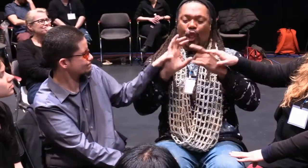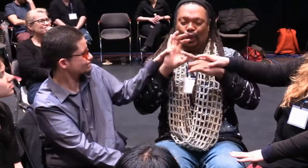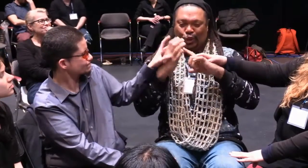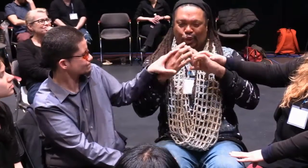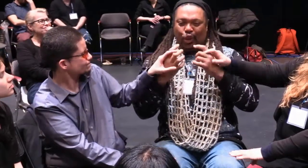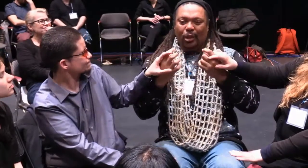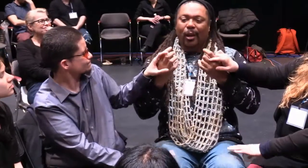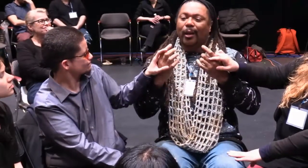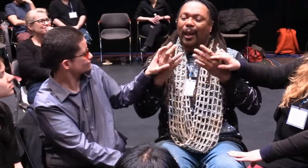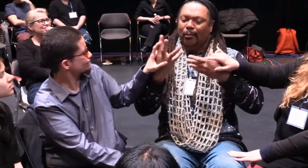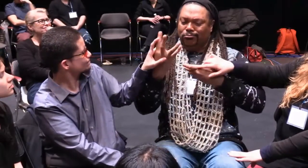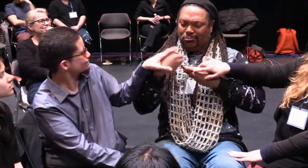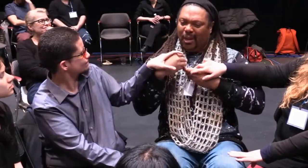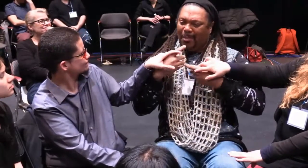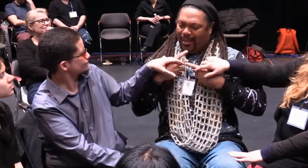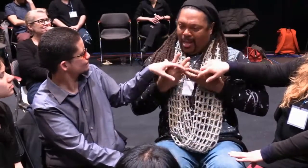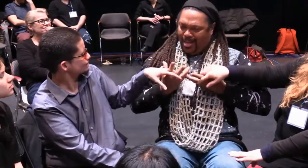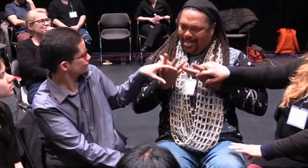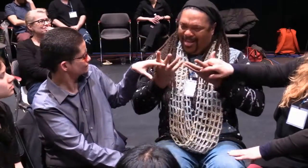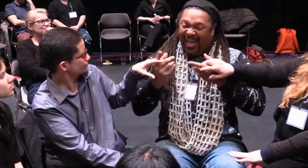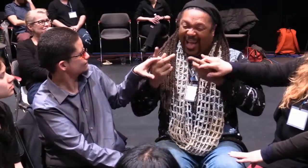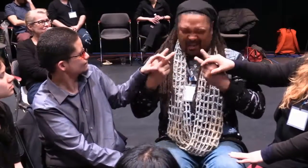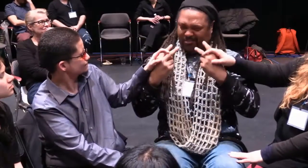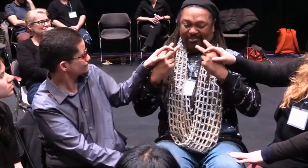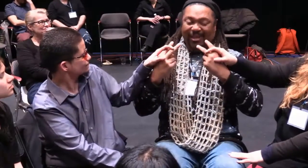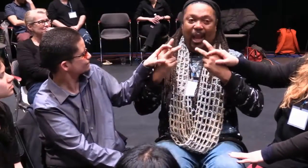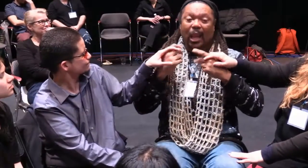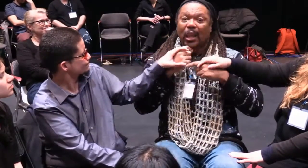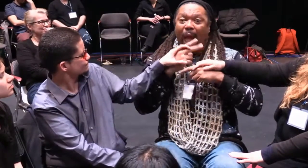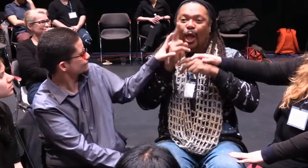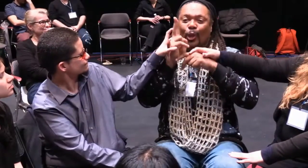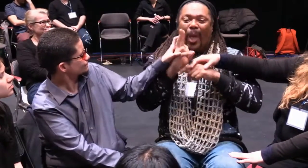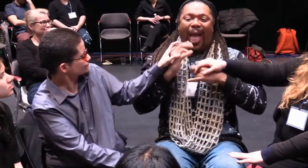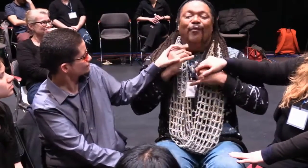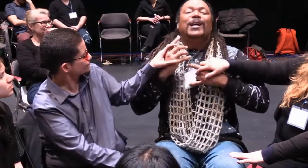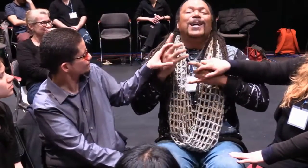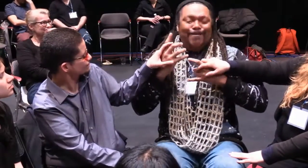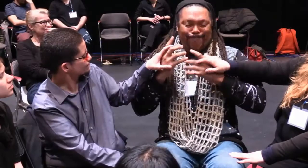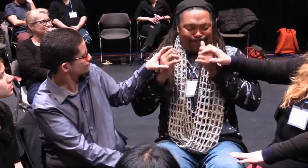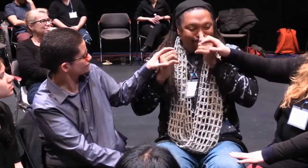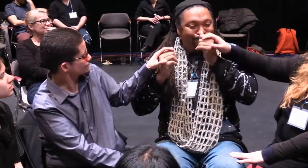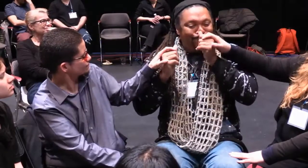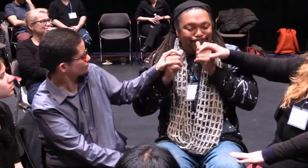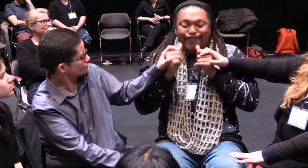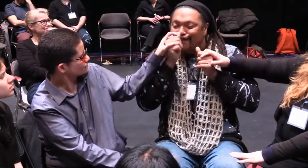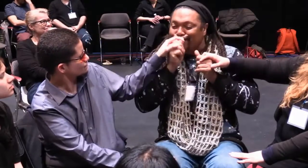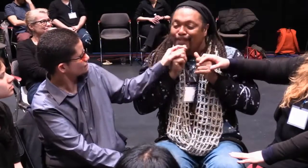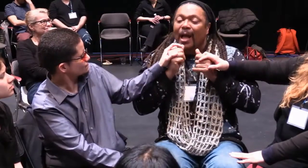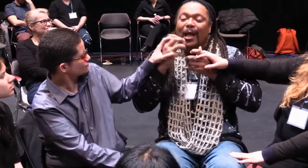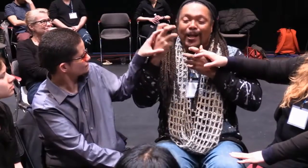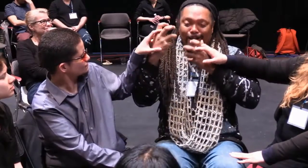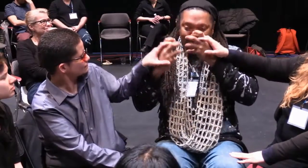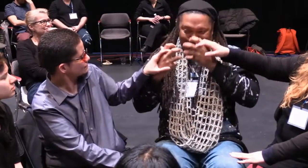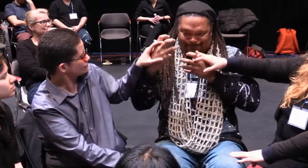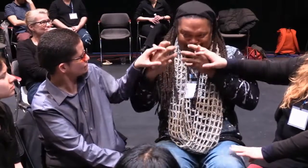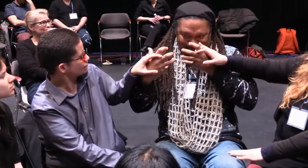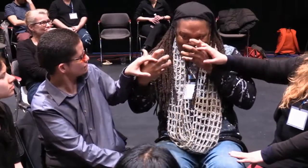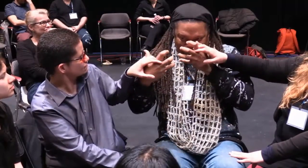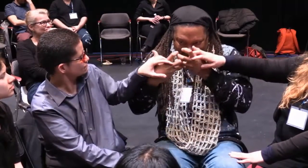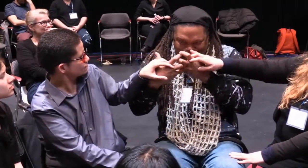skin and not my common deaf identity with them first. It